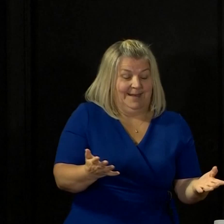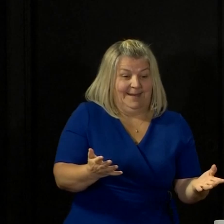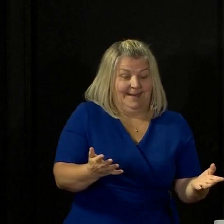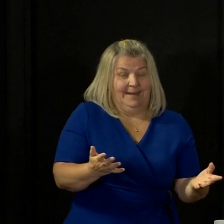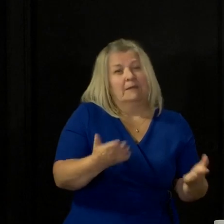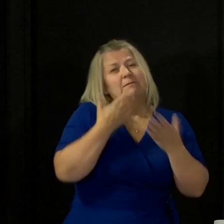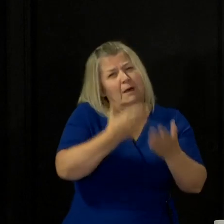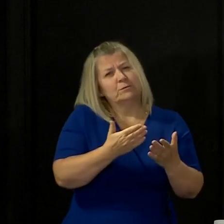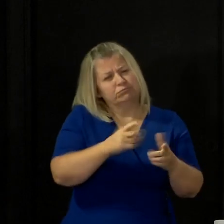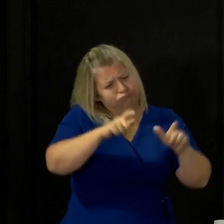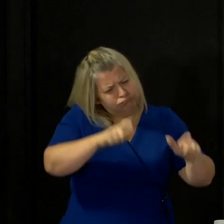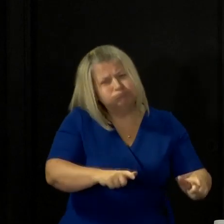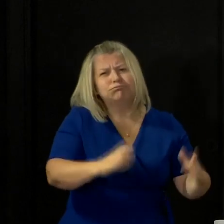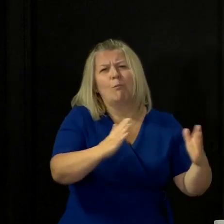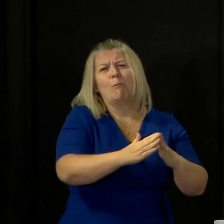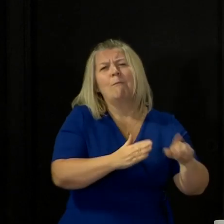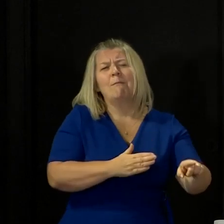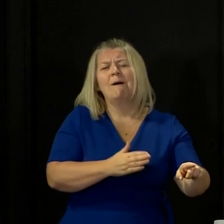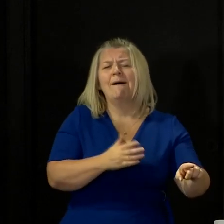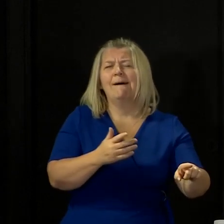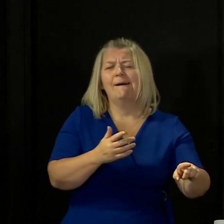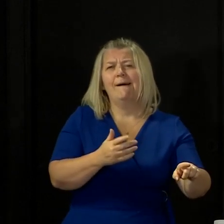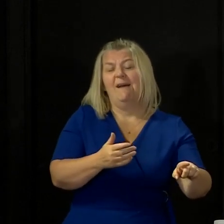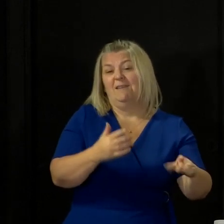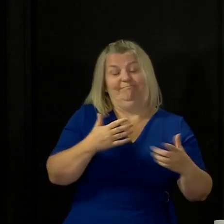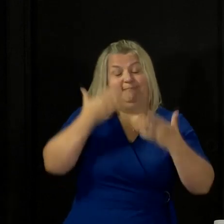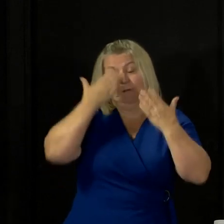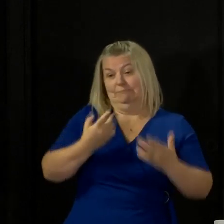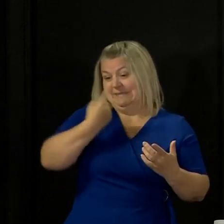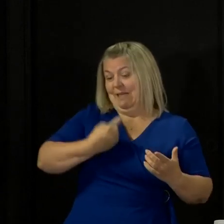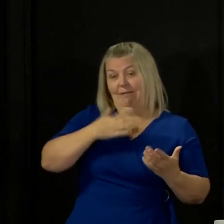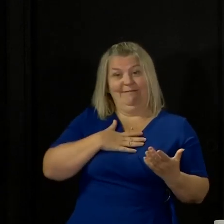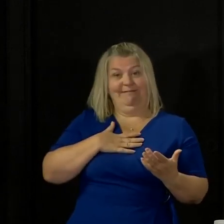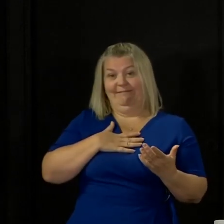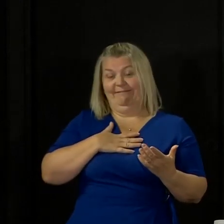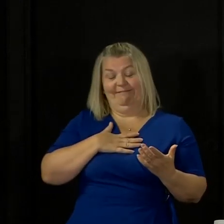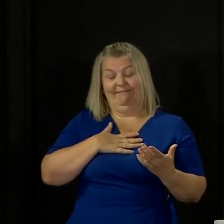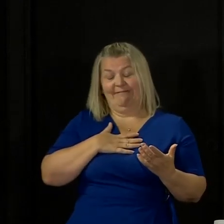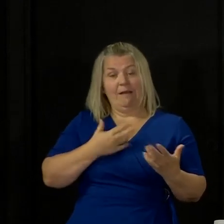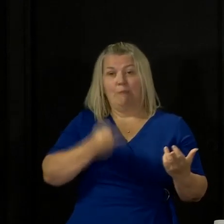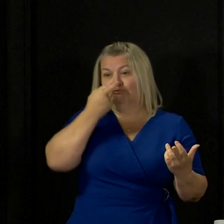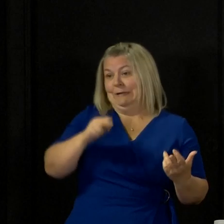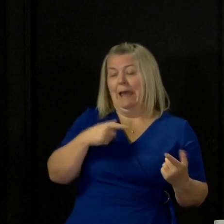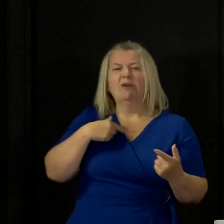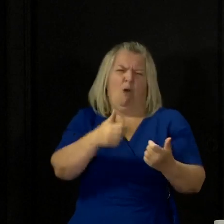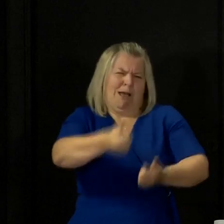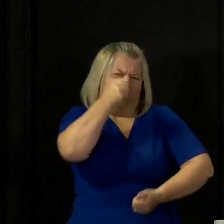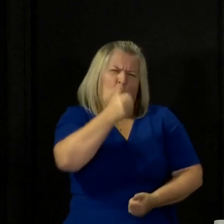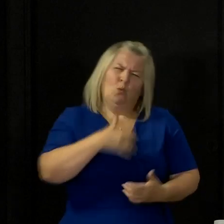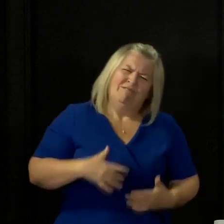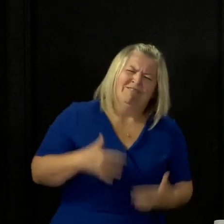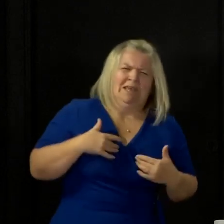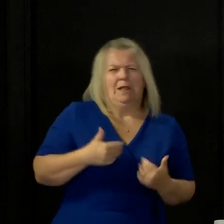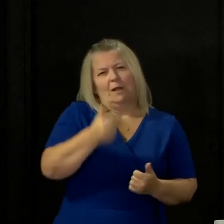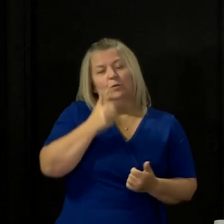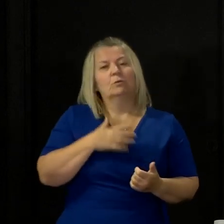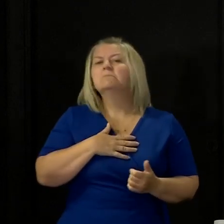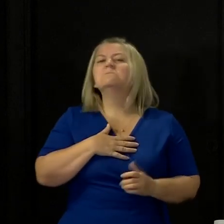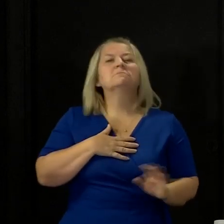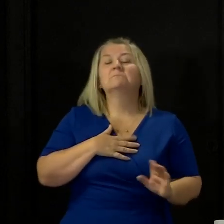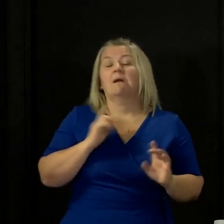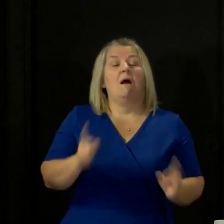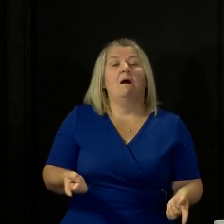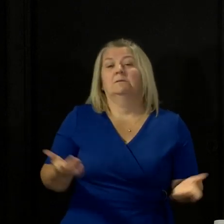personal experience just how difficult this has been for you. So I'm not going to pretend to you that I do. But I can